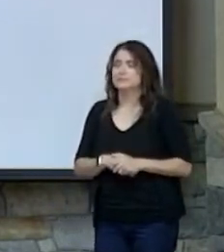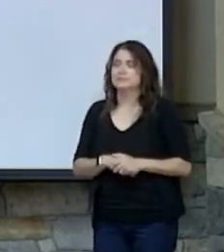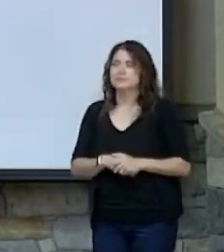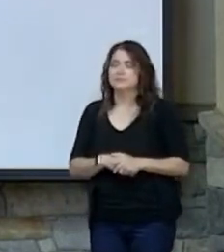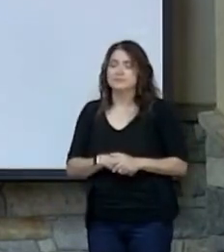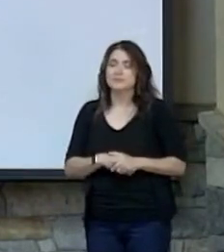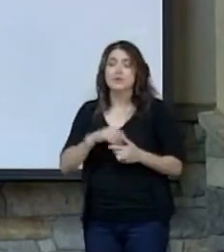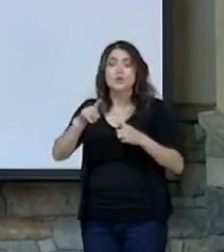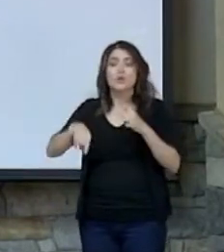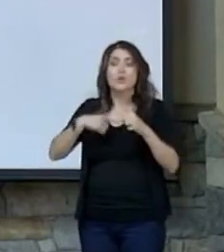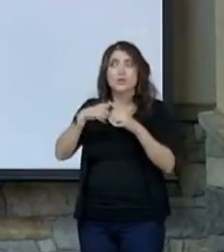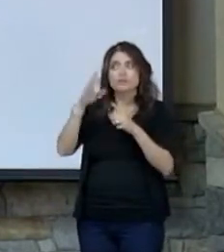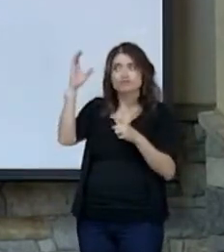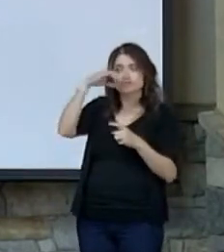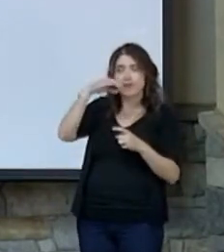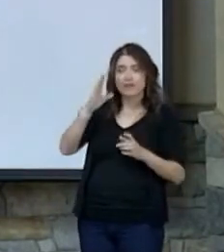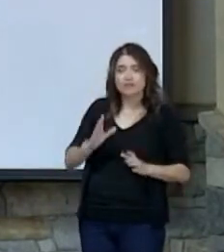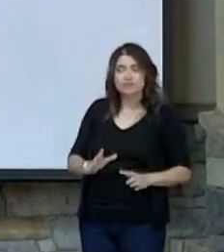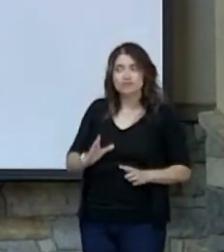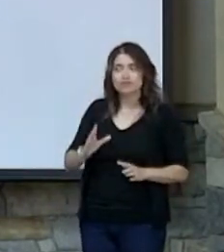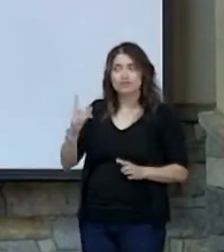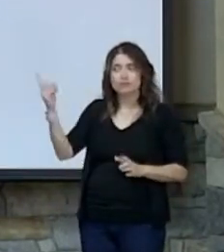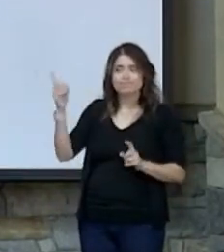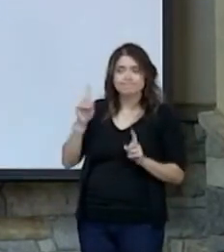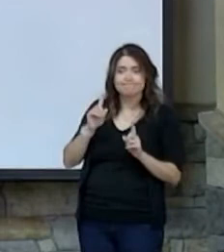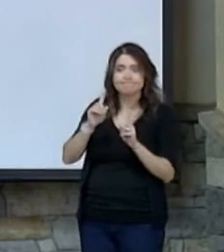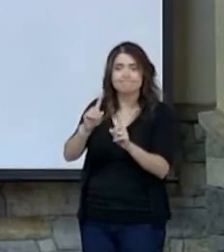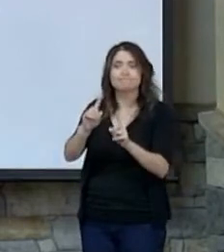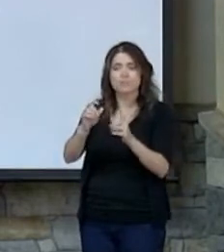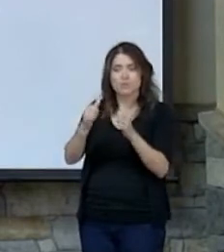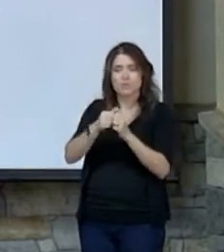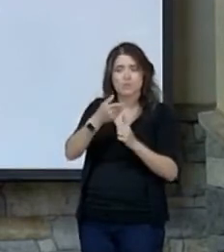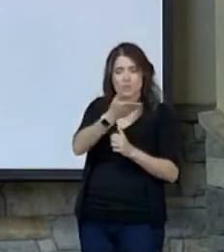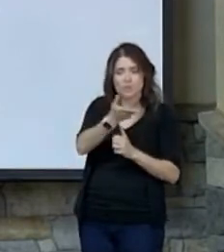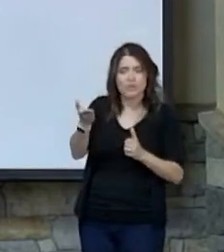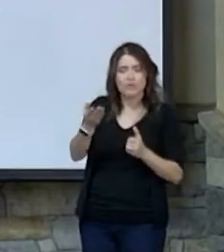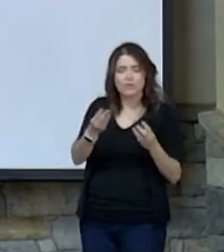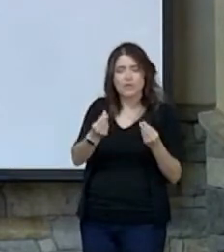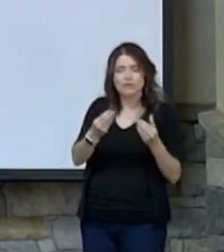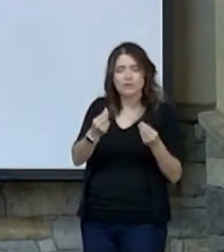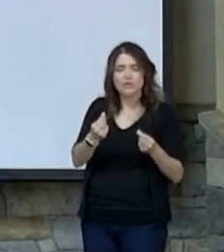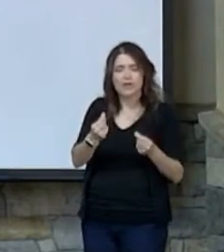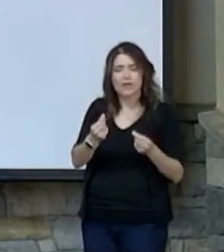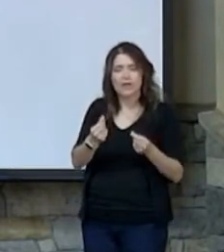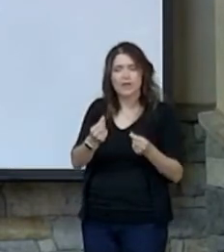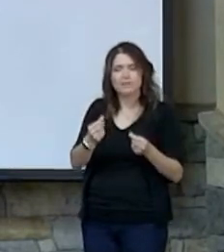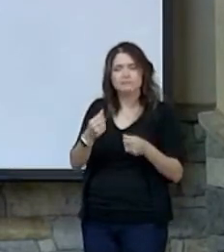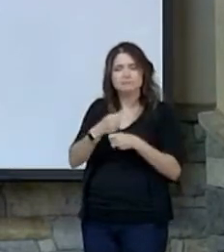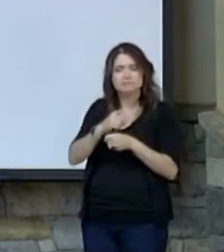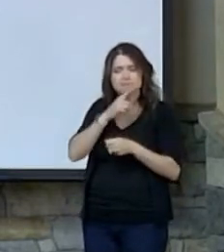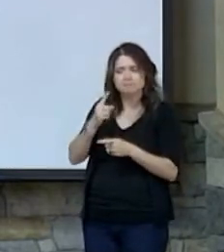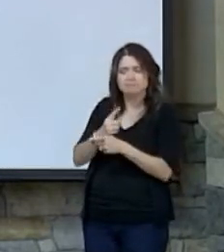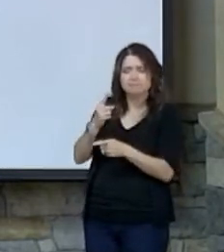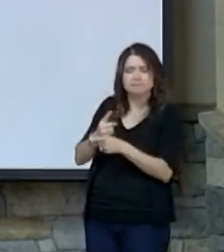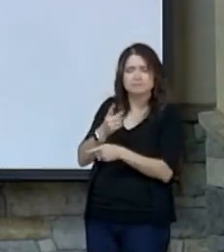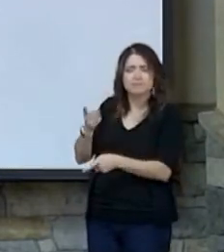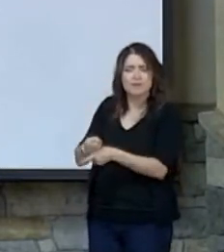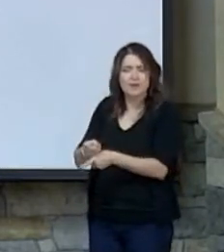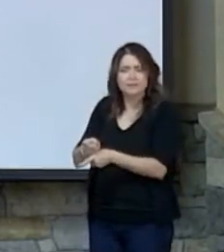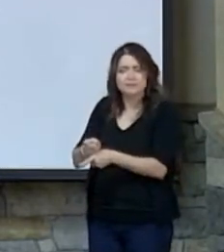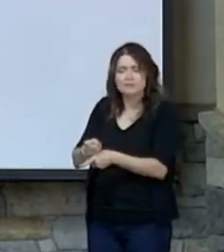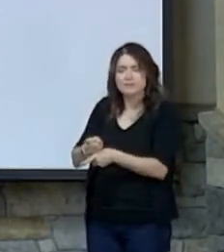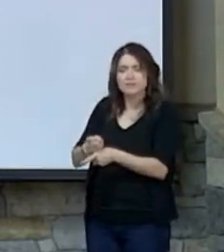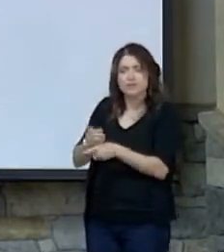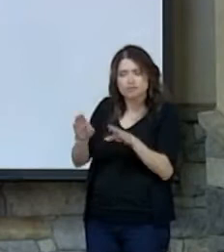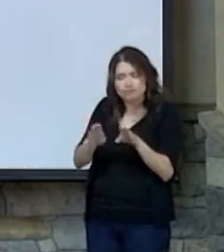When a stranger sojourns with you in your land, you shall not do him wrong. You shall treat the